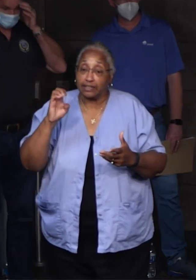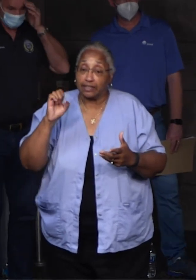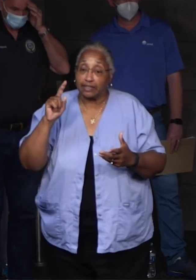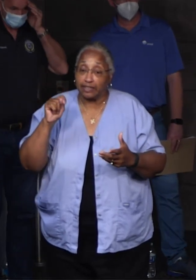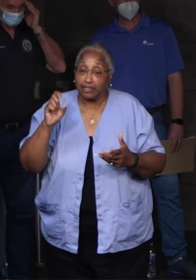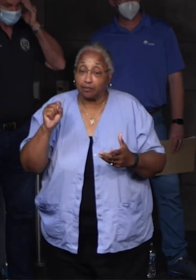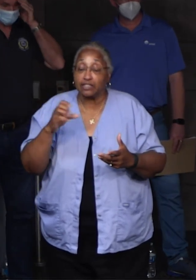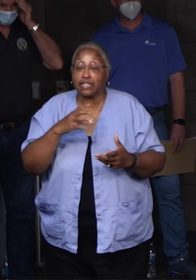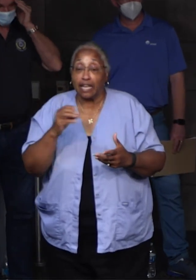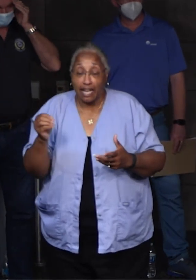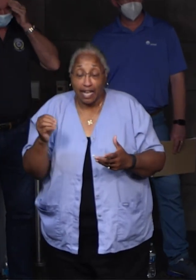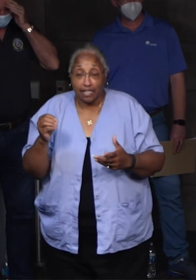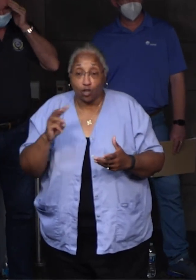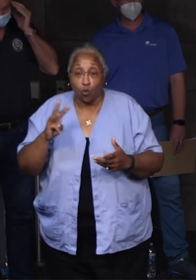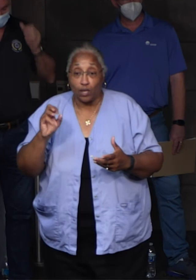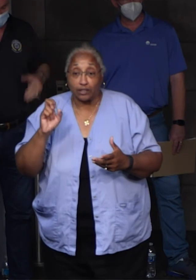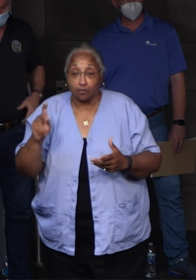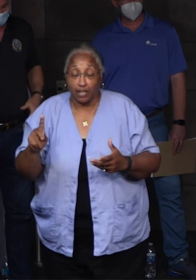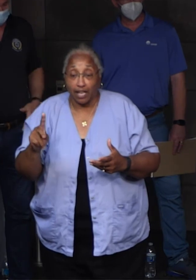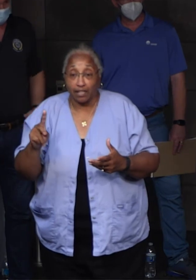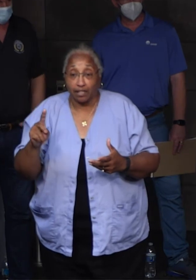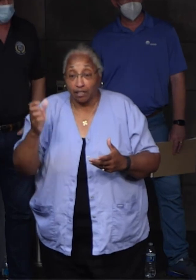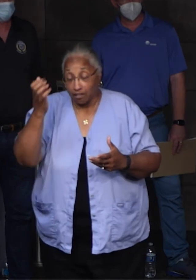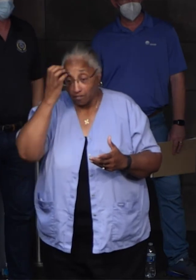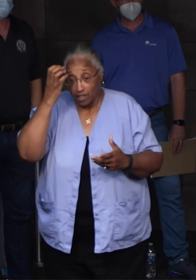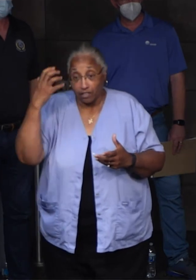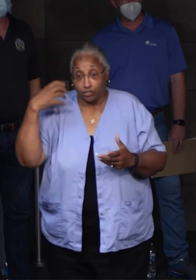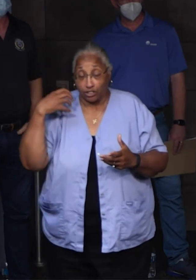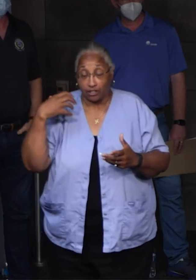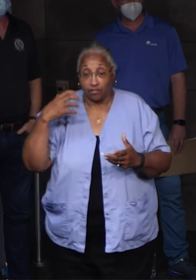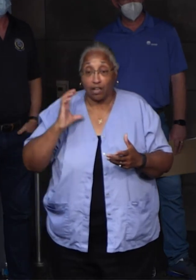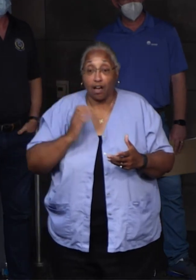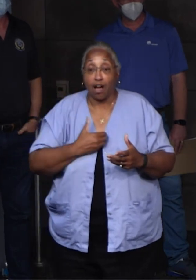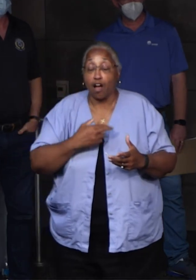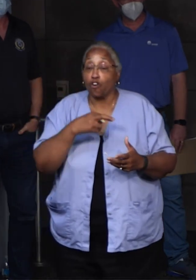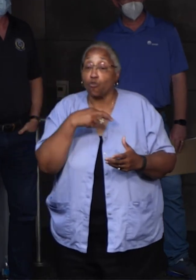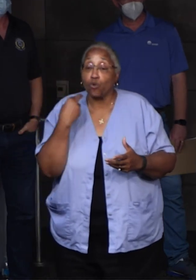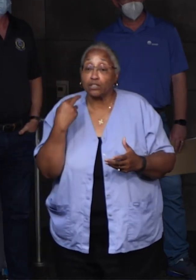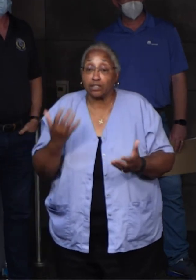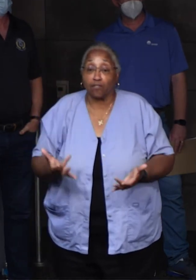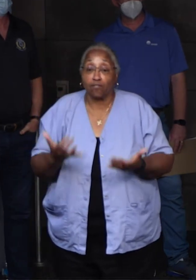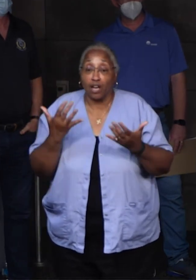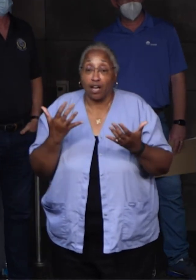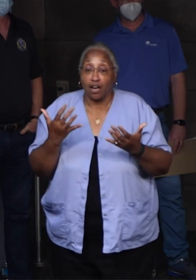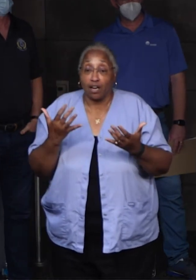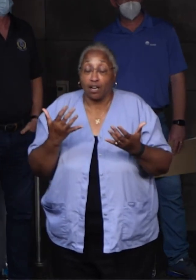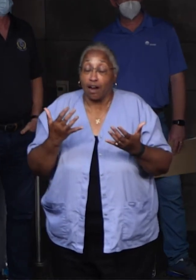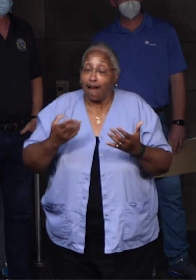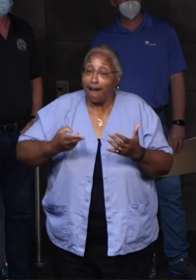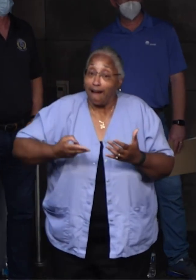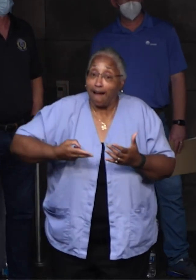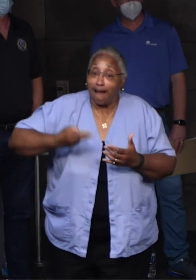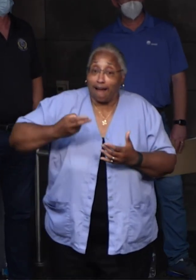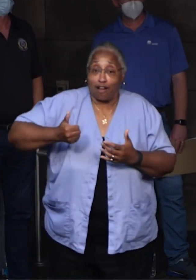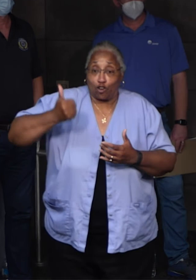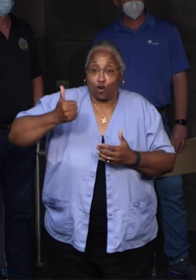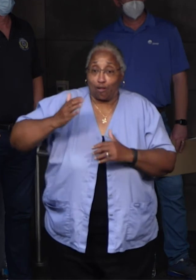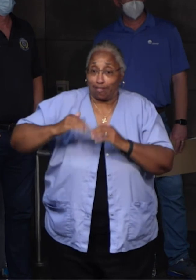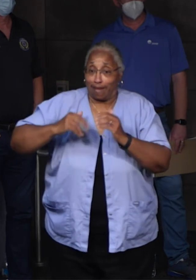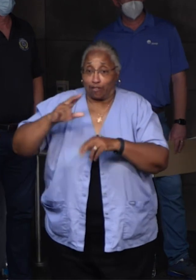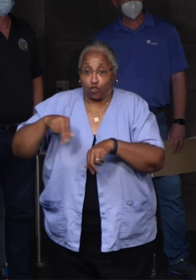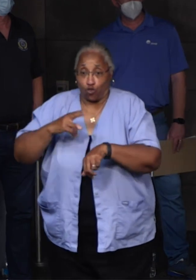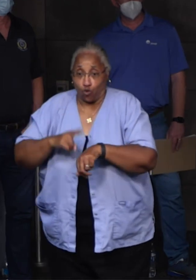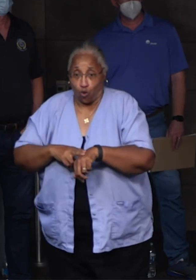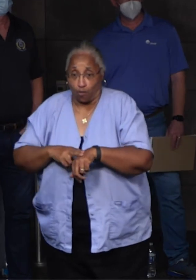Brian Adams have said, unfortunately, our risk of fire hazards is dramatically higher than it is in our normal